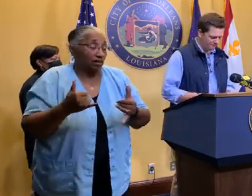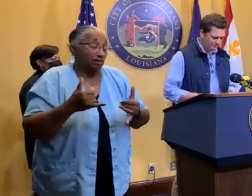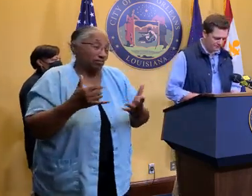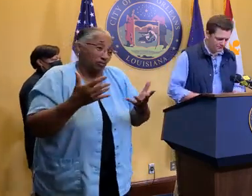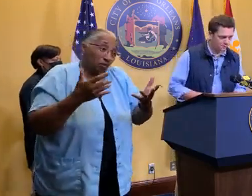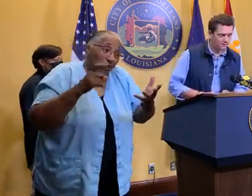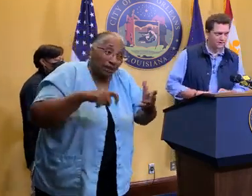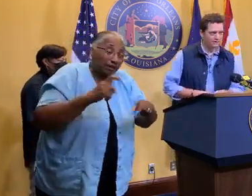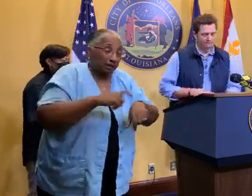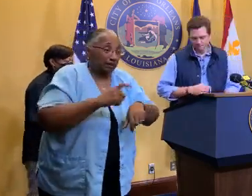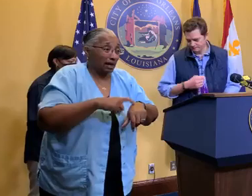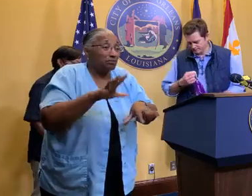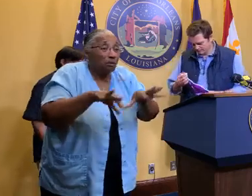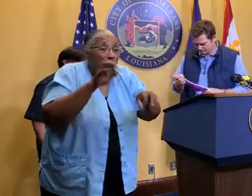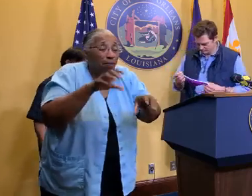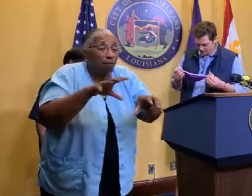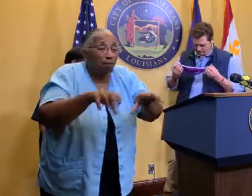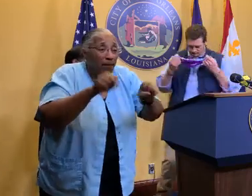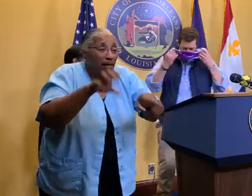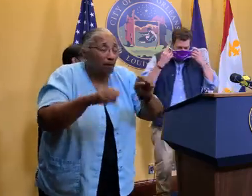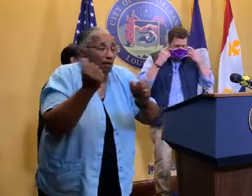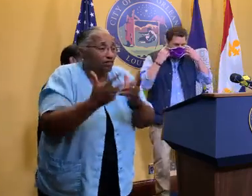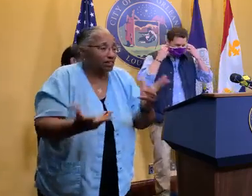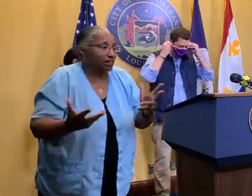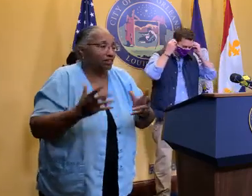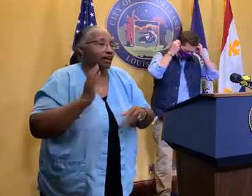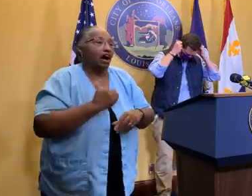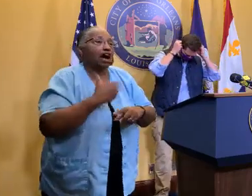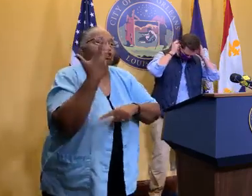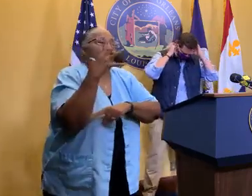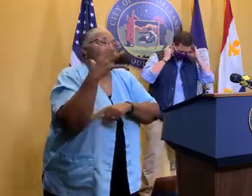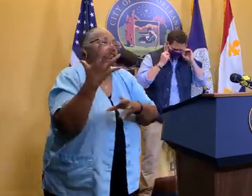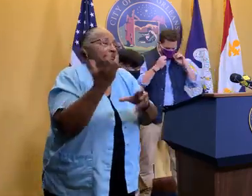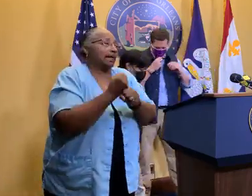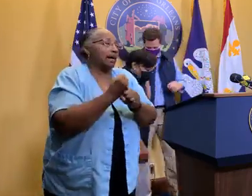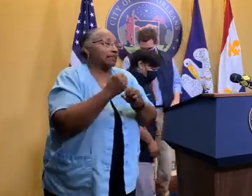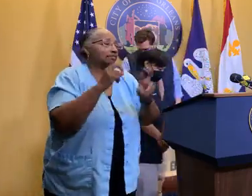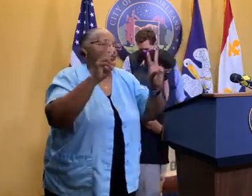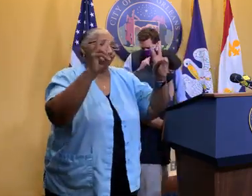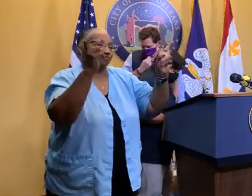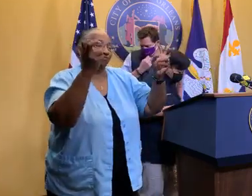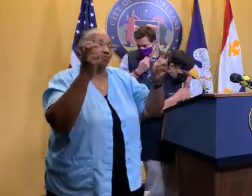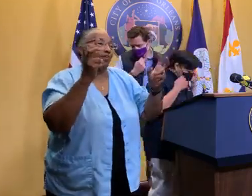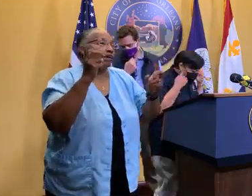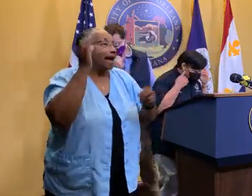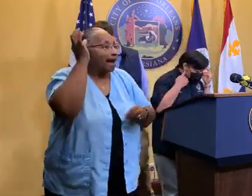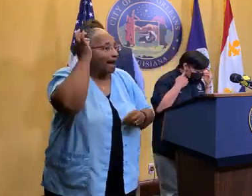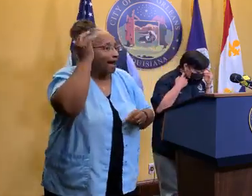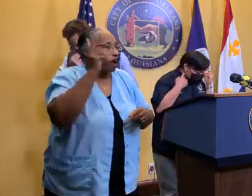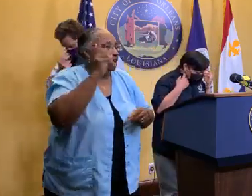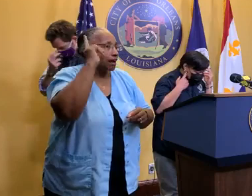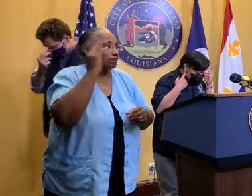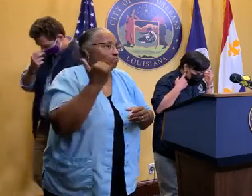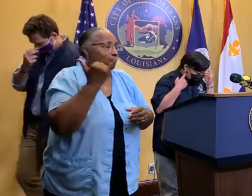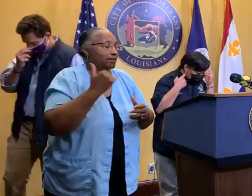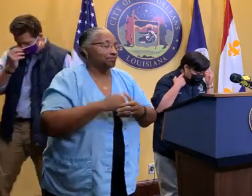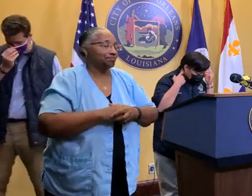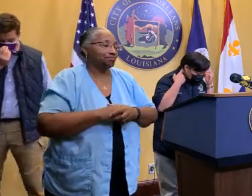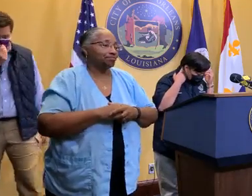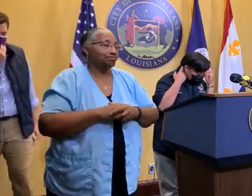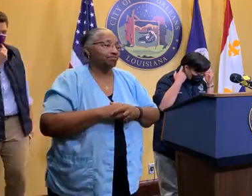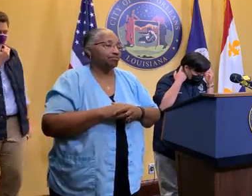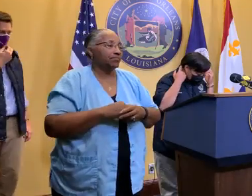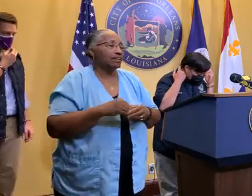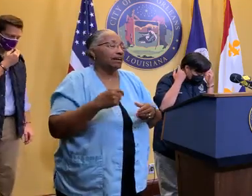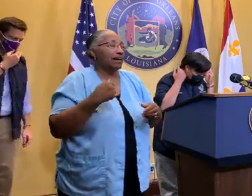stuff picked up. Thanks, Tom. You said our trees got a haircut today. Yeah. Well, and they're working now. I had a resident send